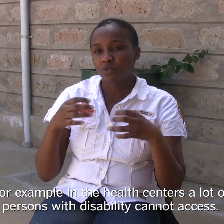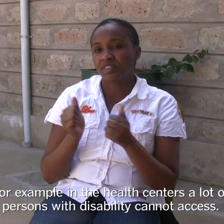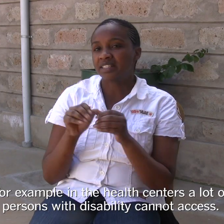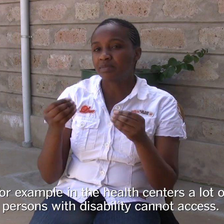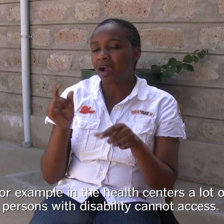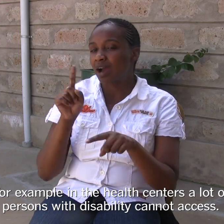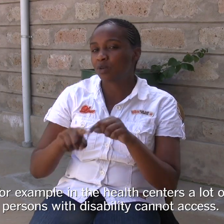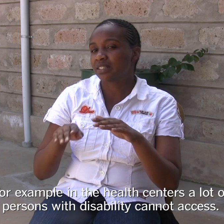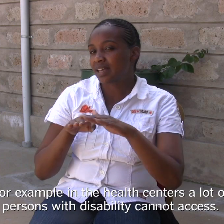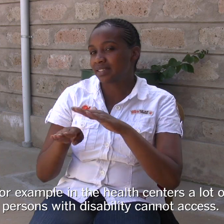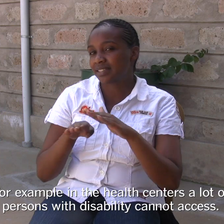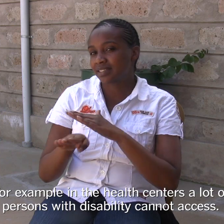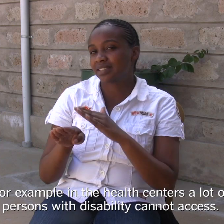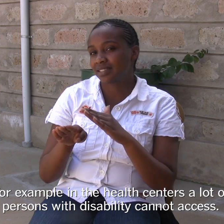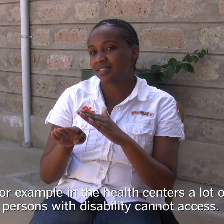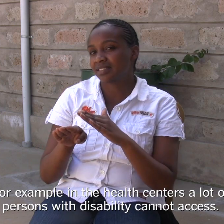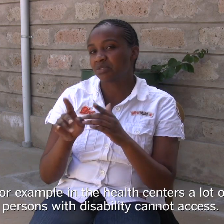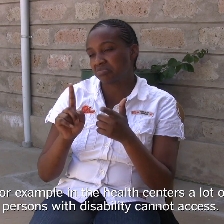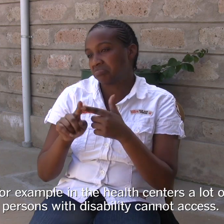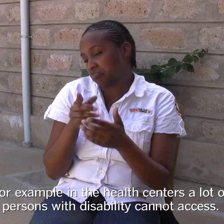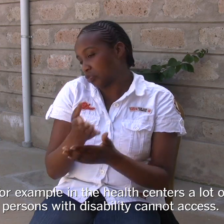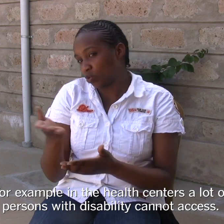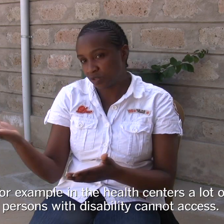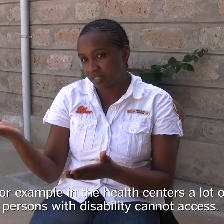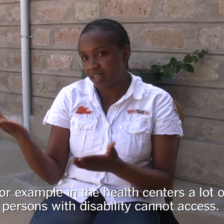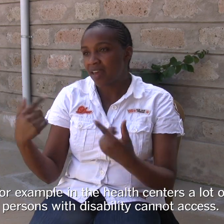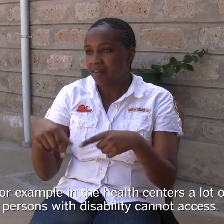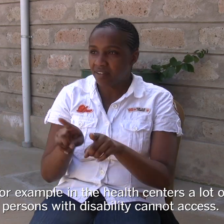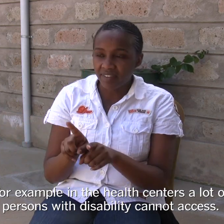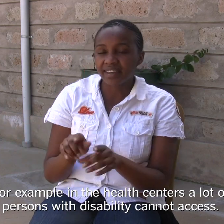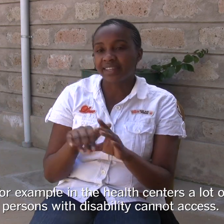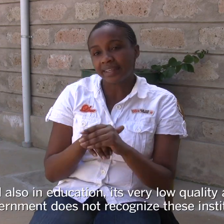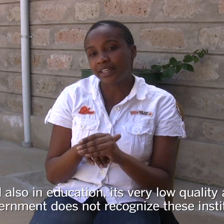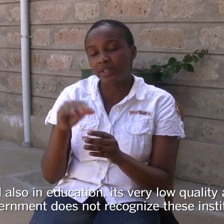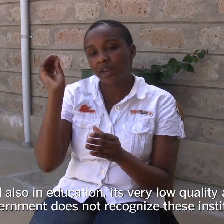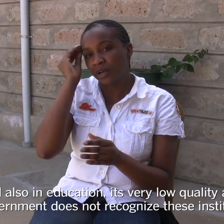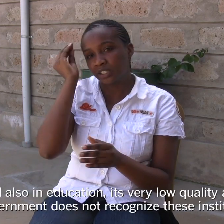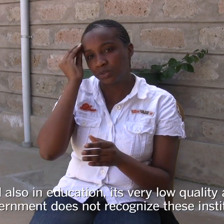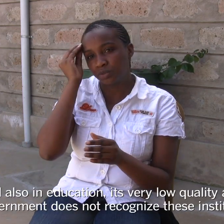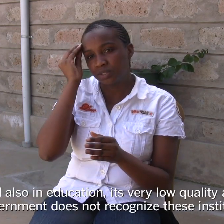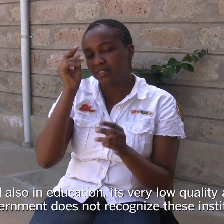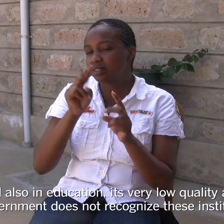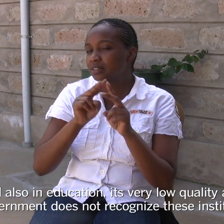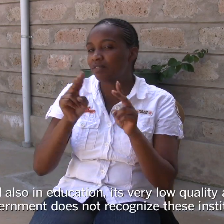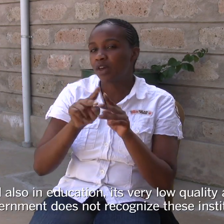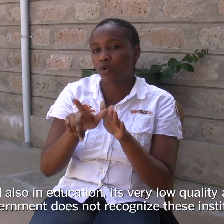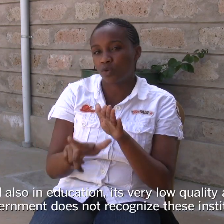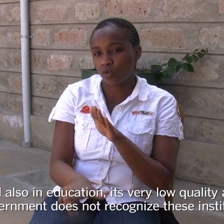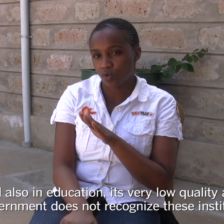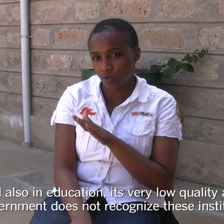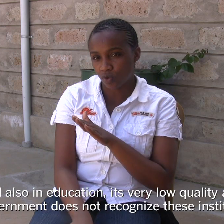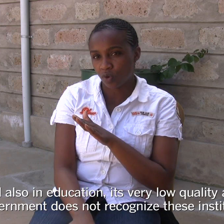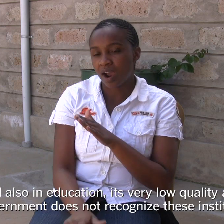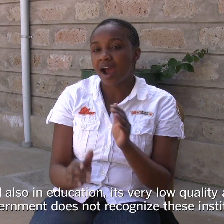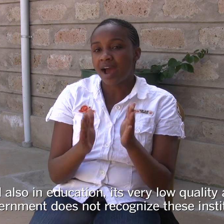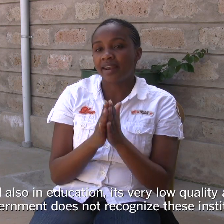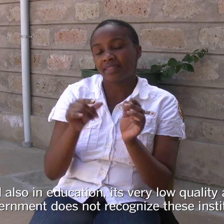centers, a lot of persons with disabilities cannot access, and also in education, it's